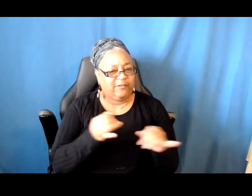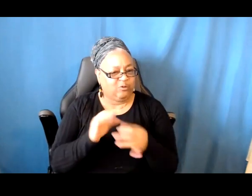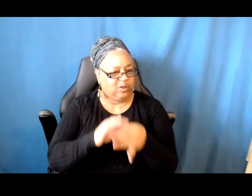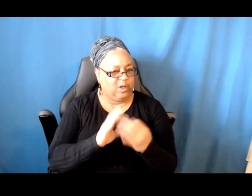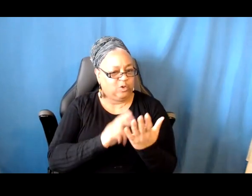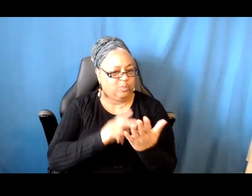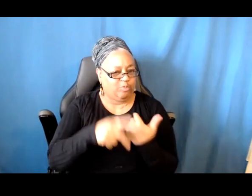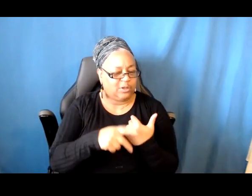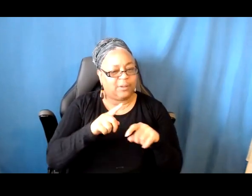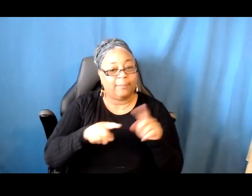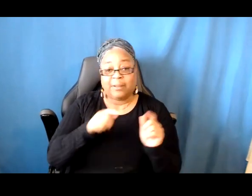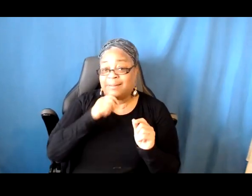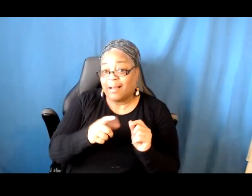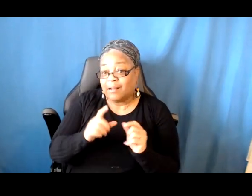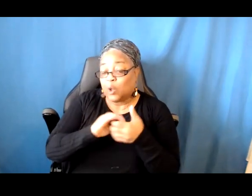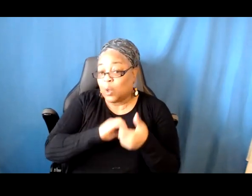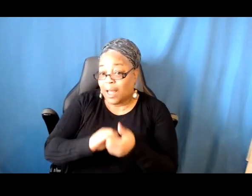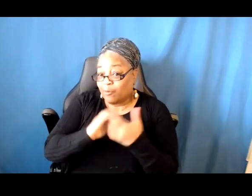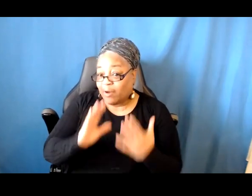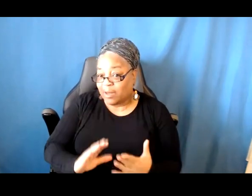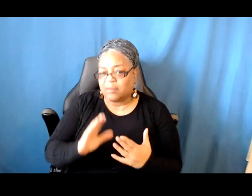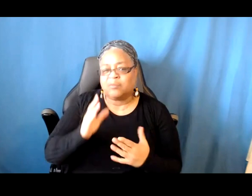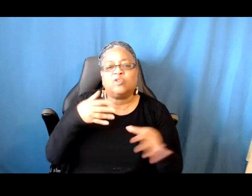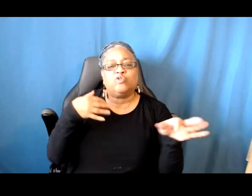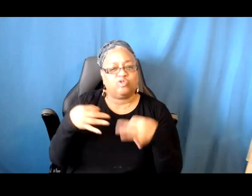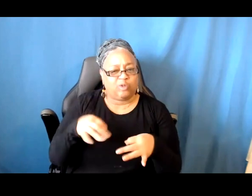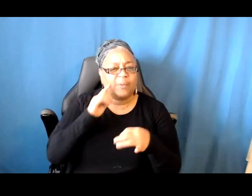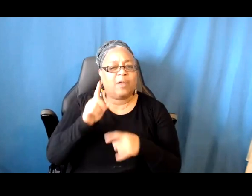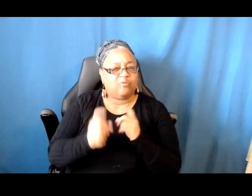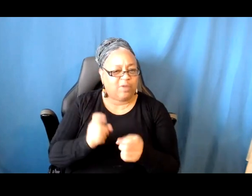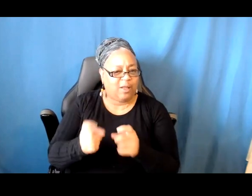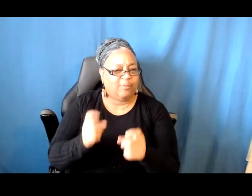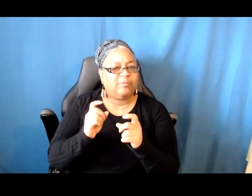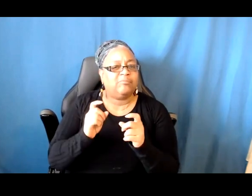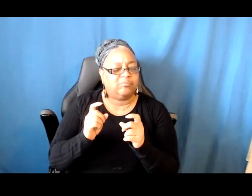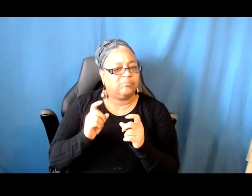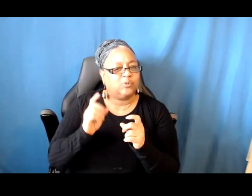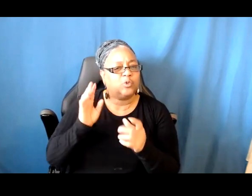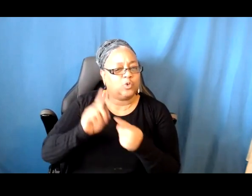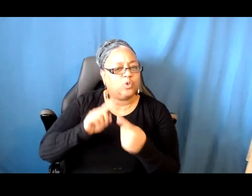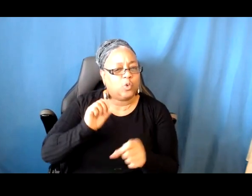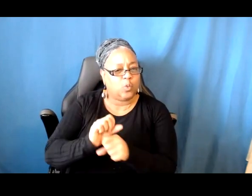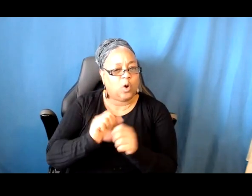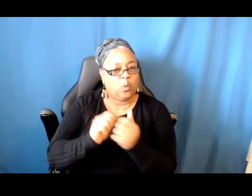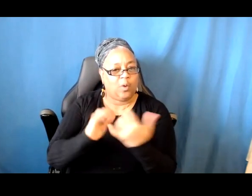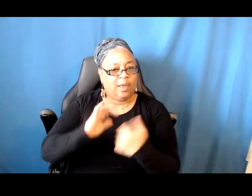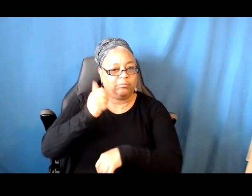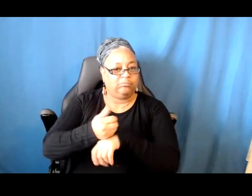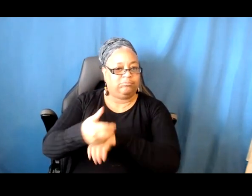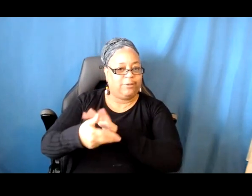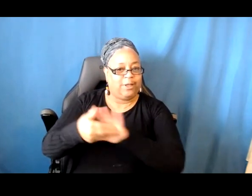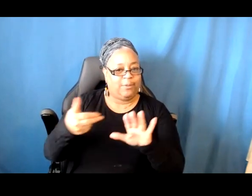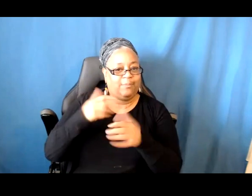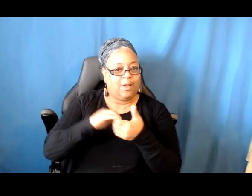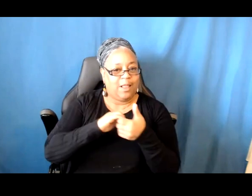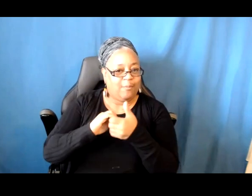collaborators, and you can describe their contribution to the work without designating them as collaborators. So again, it's up